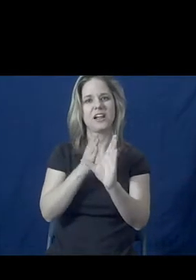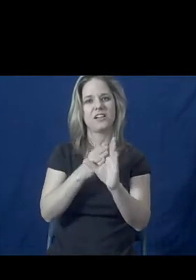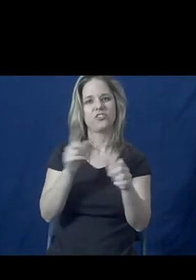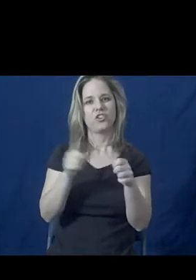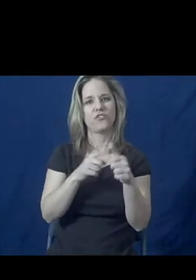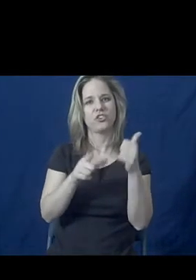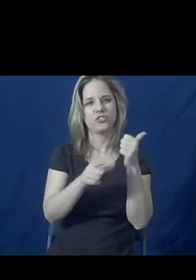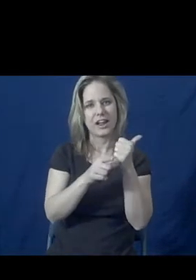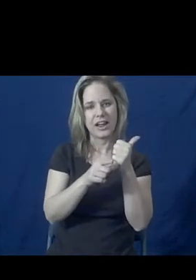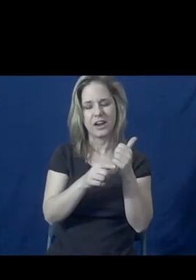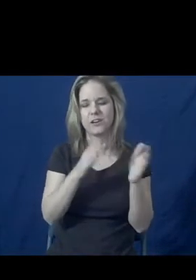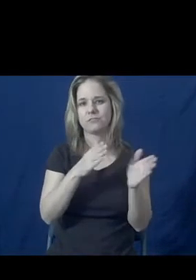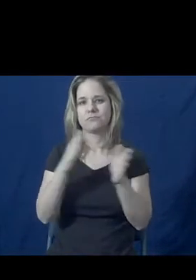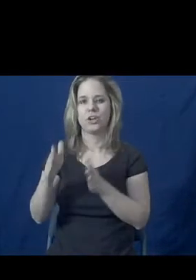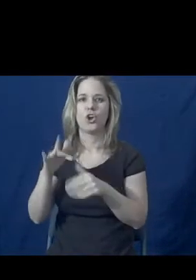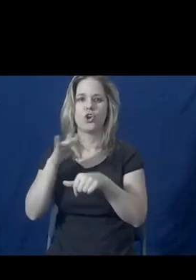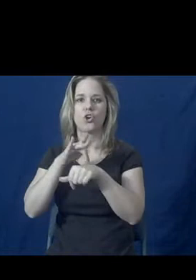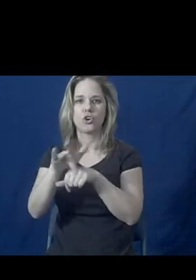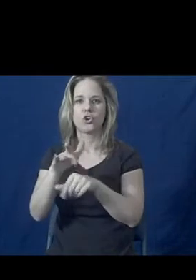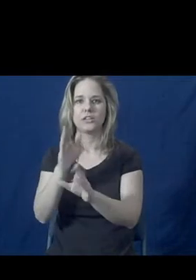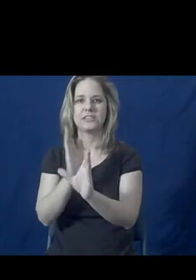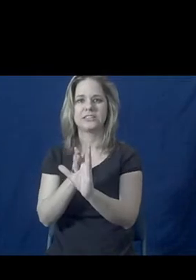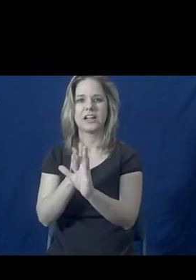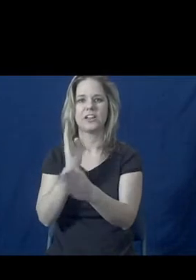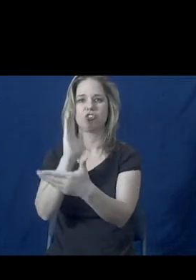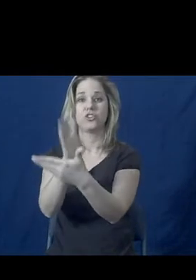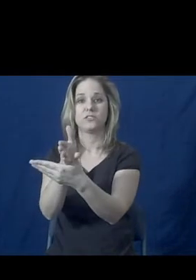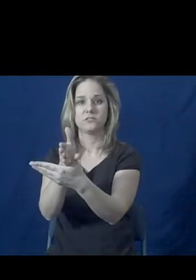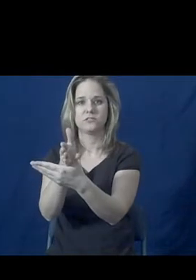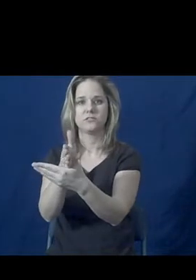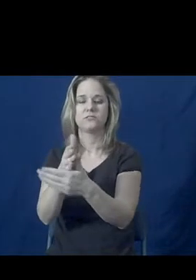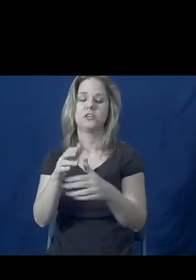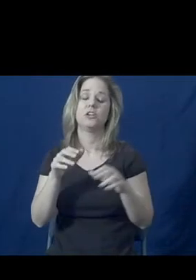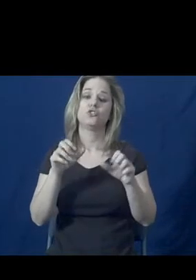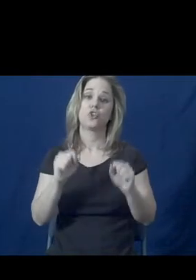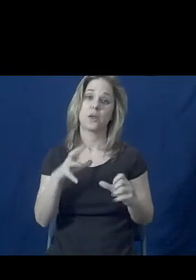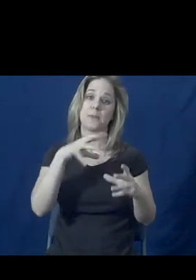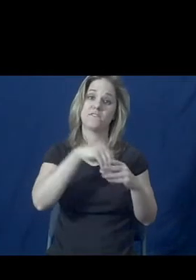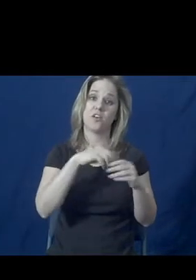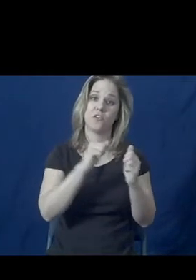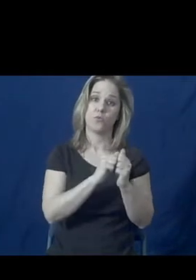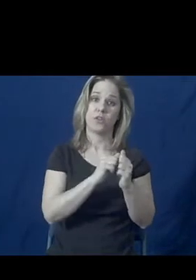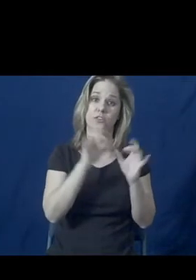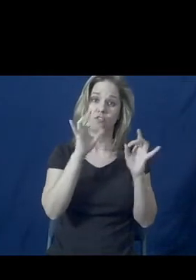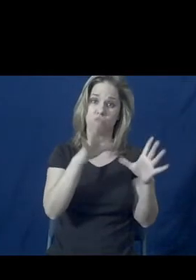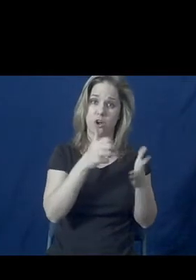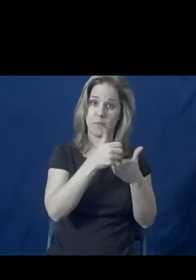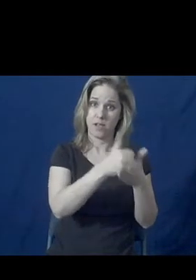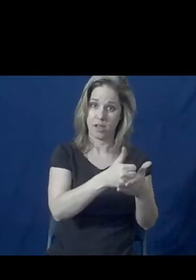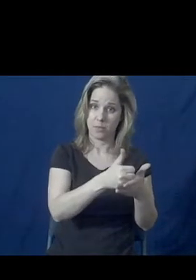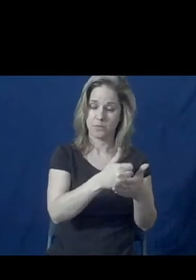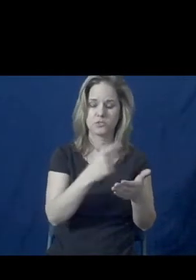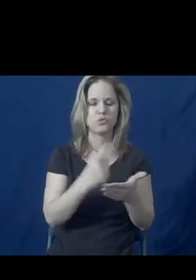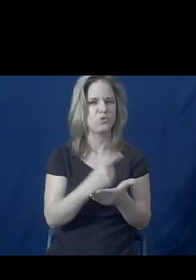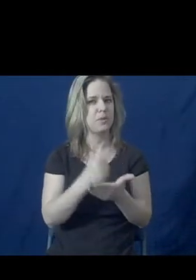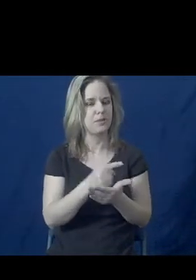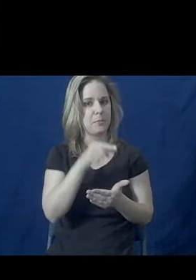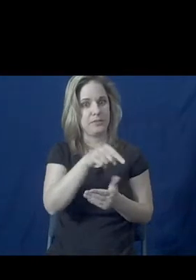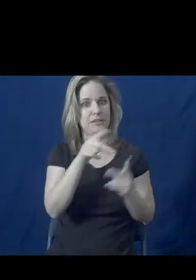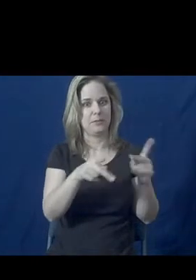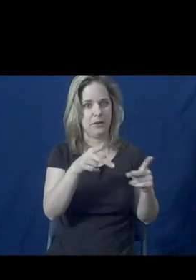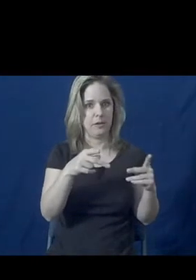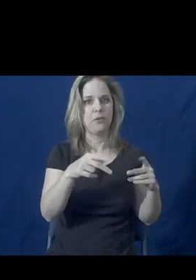and that can be separate or included with victim assistance. So, some victim advocates have special victim